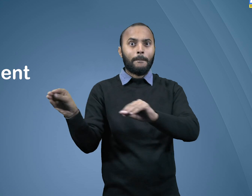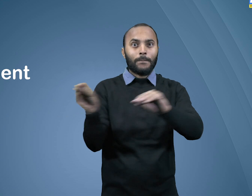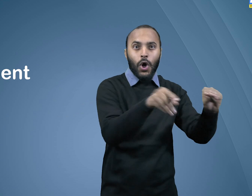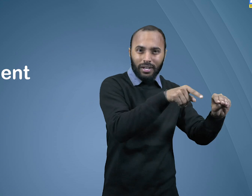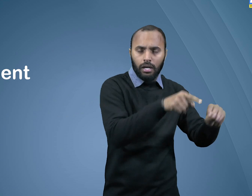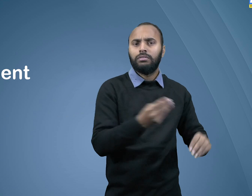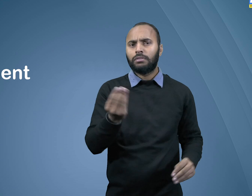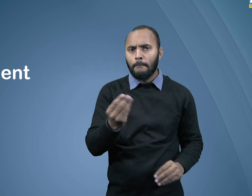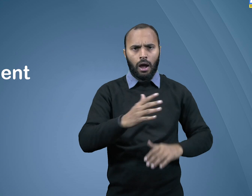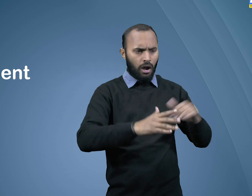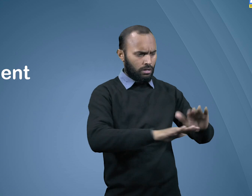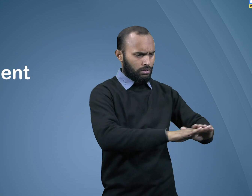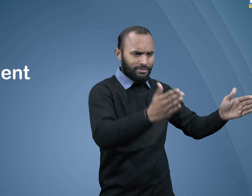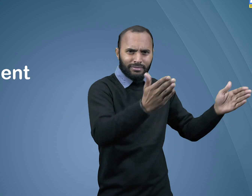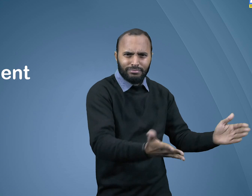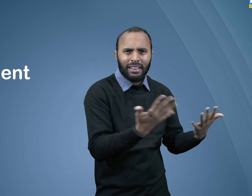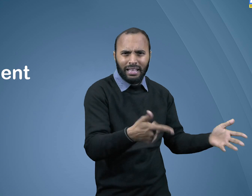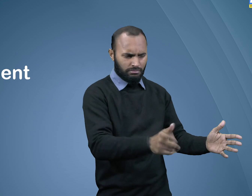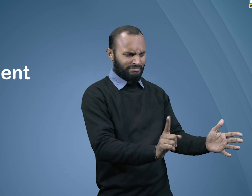This change of place is movement.